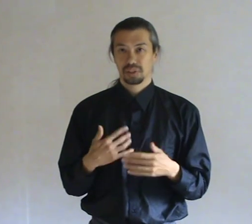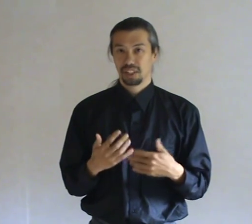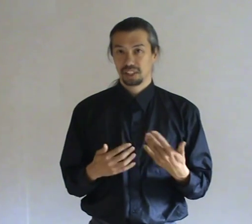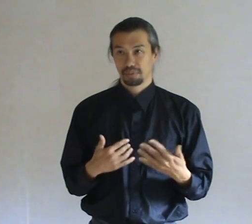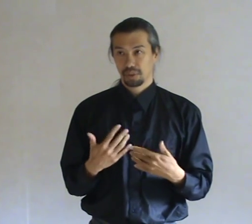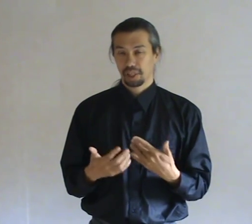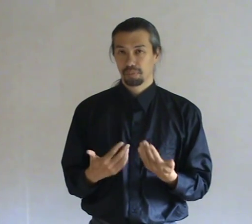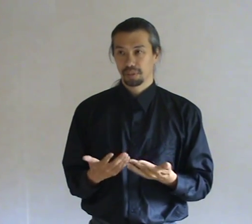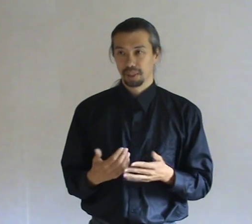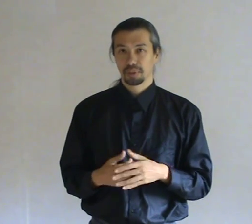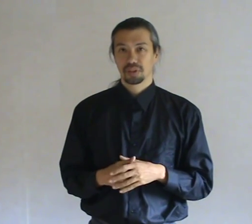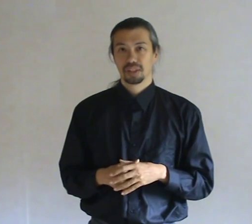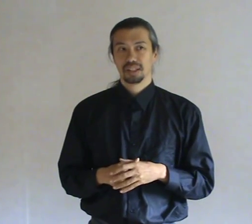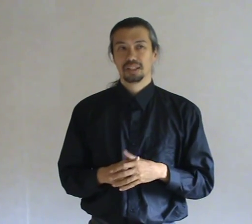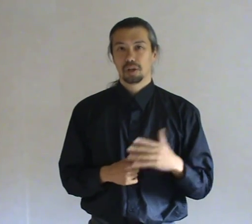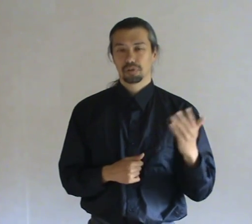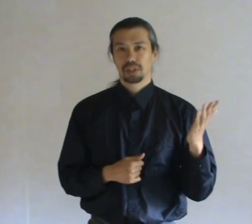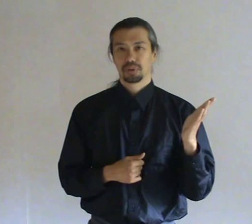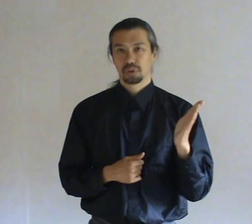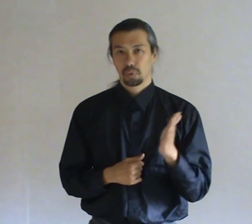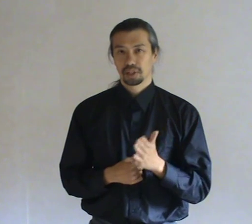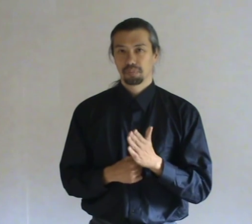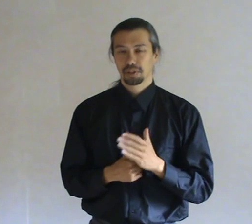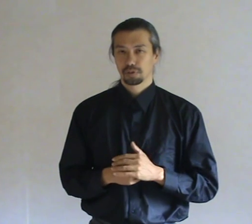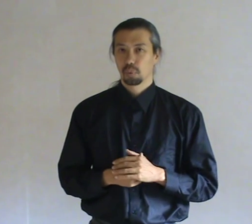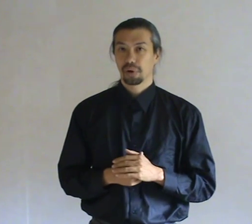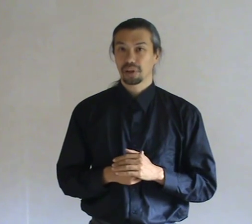in teaching me or helping me. But often they will do quite a bit of the work.